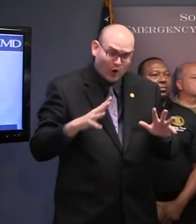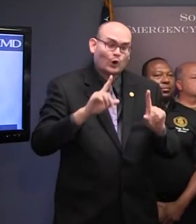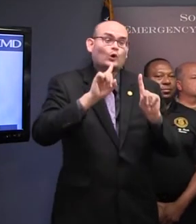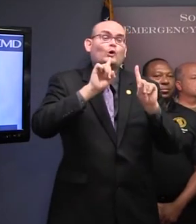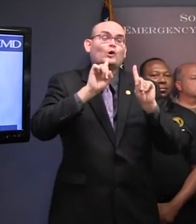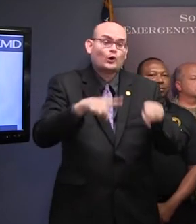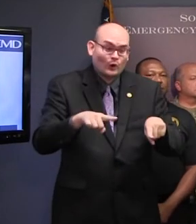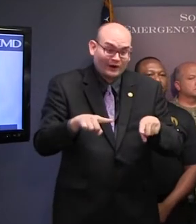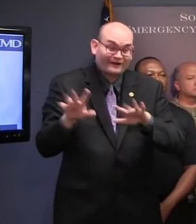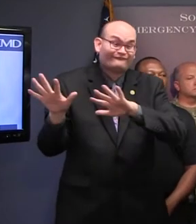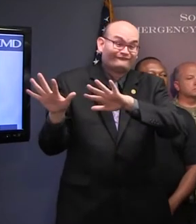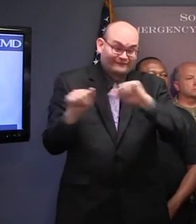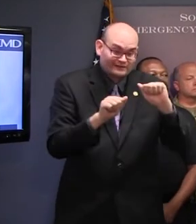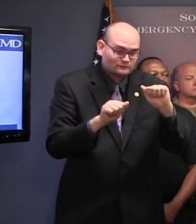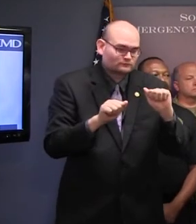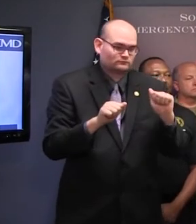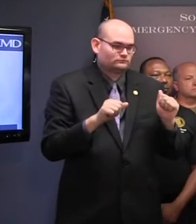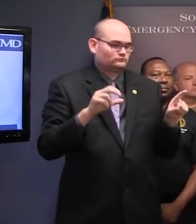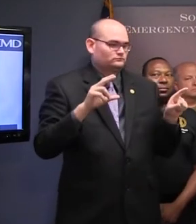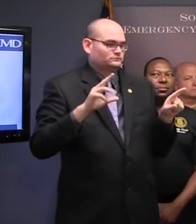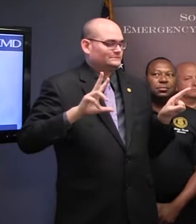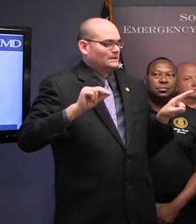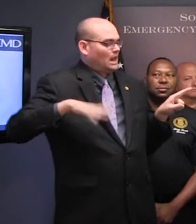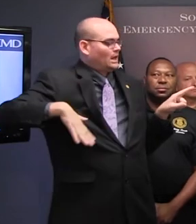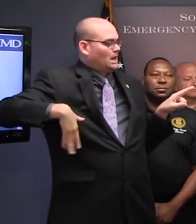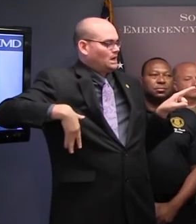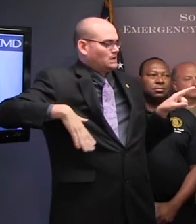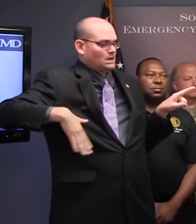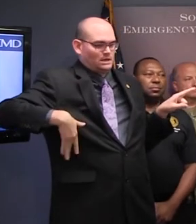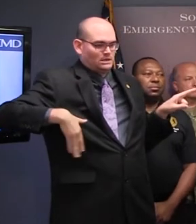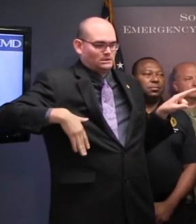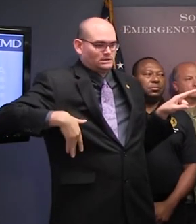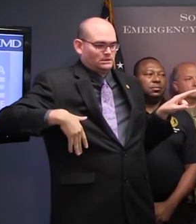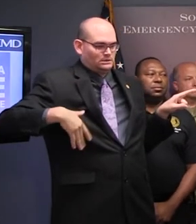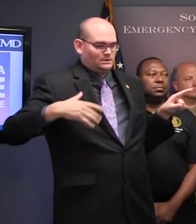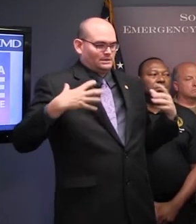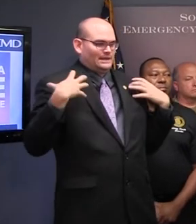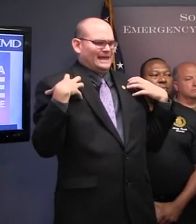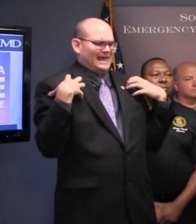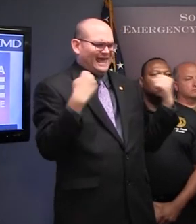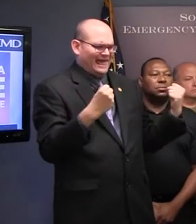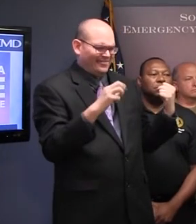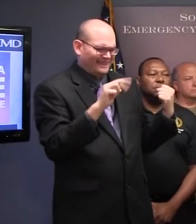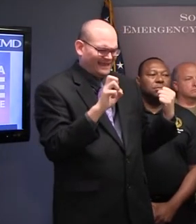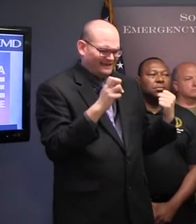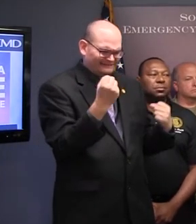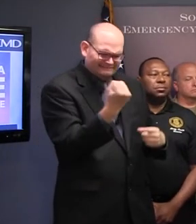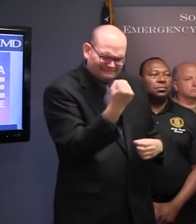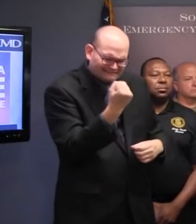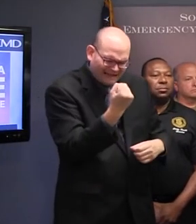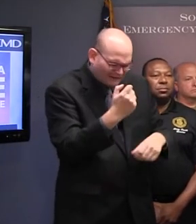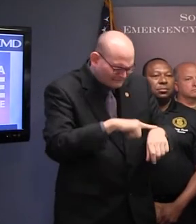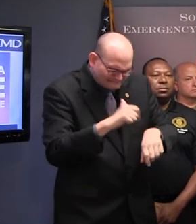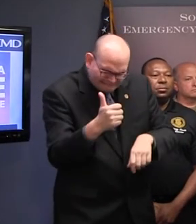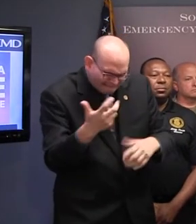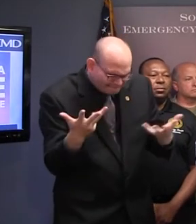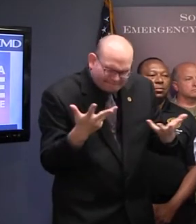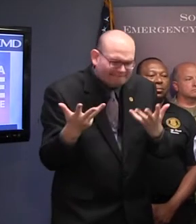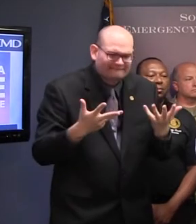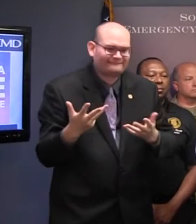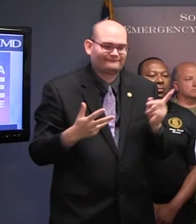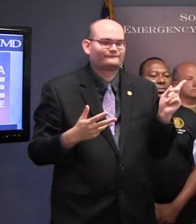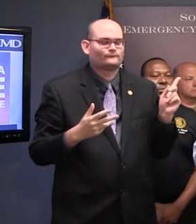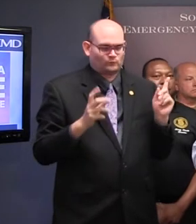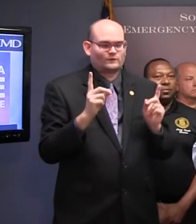No, ma'am. Okay. Not yet. Just about purpose. Right, but you said 10 a.m. Saturday. That's right. That is, if I